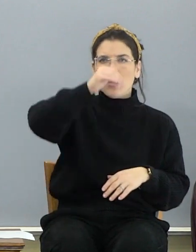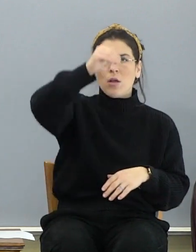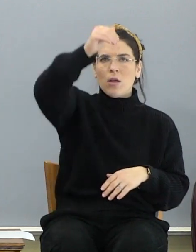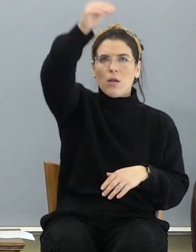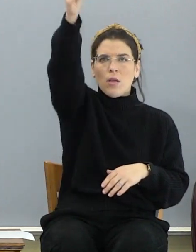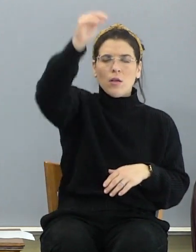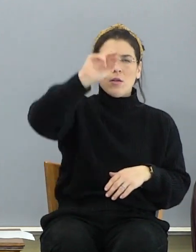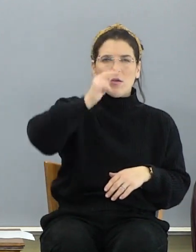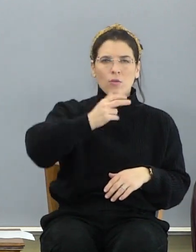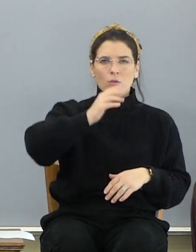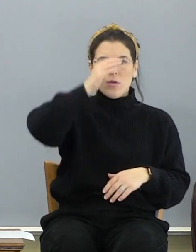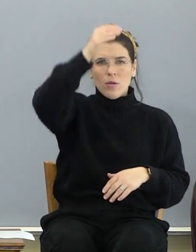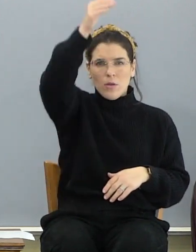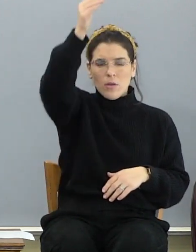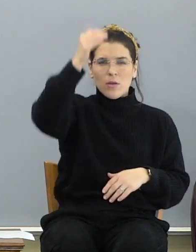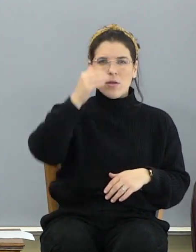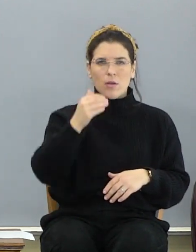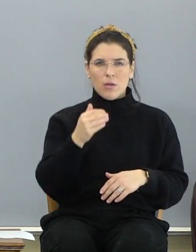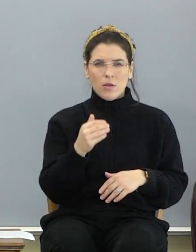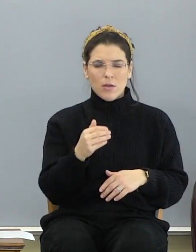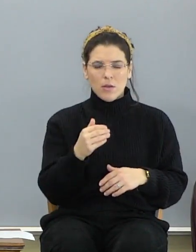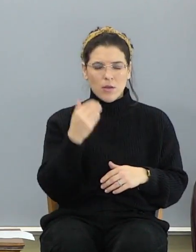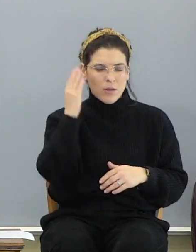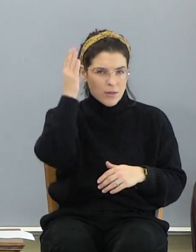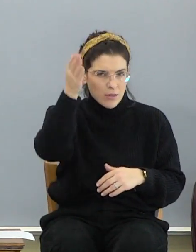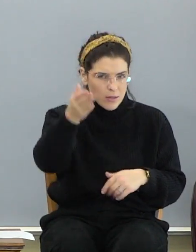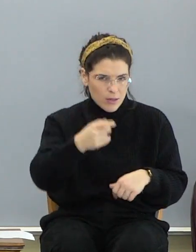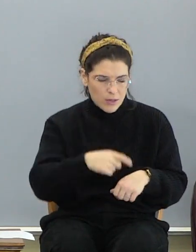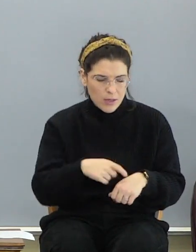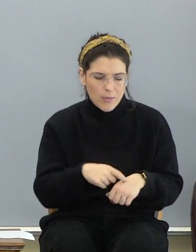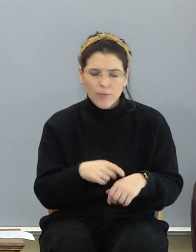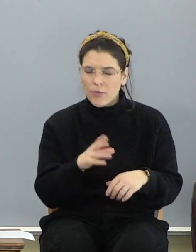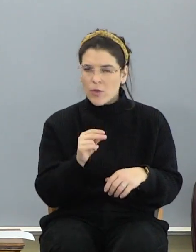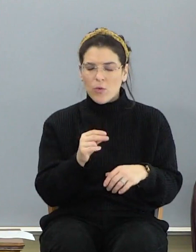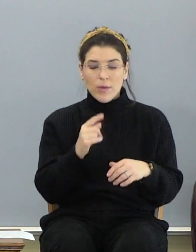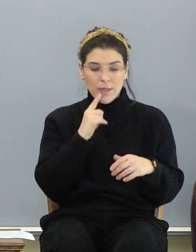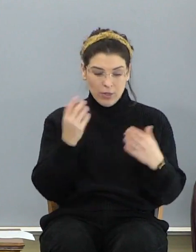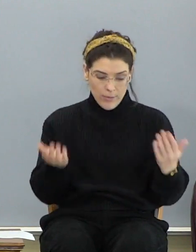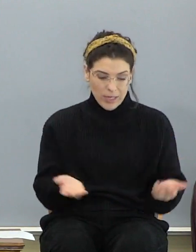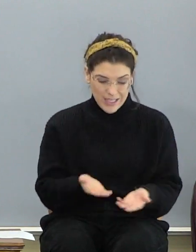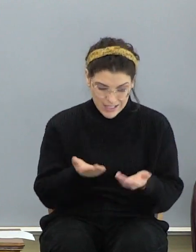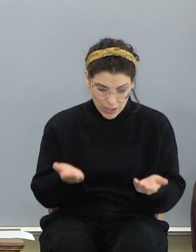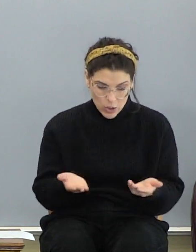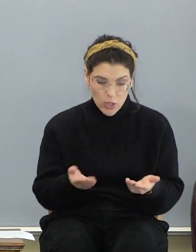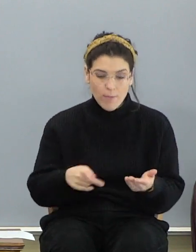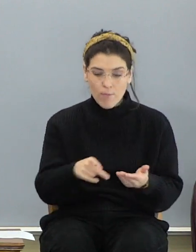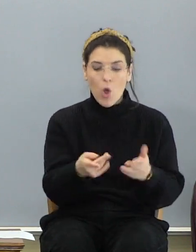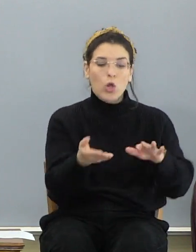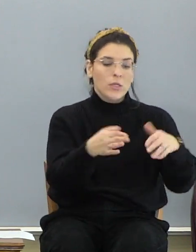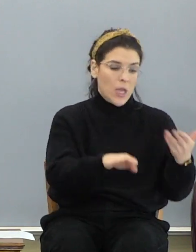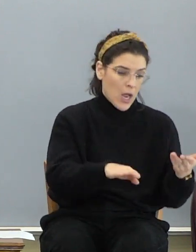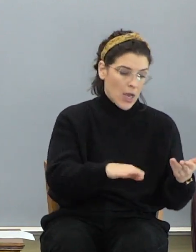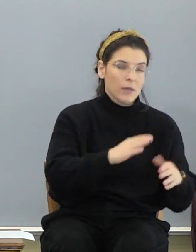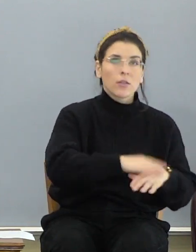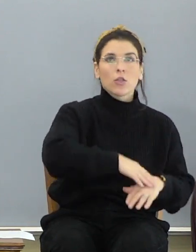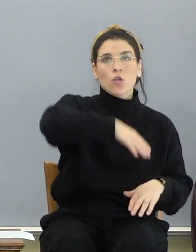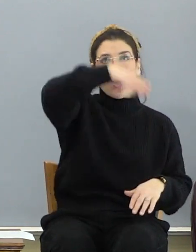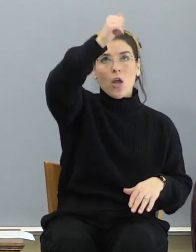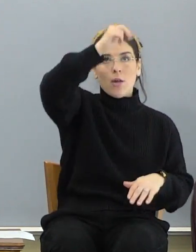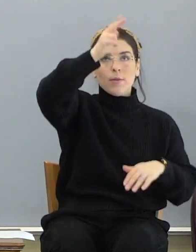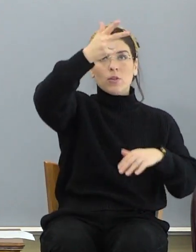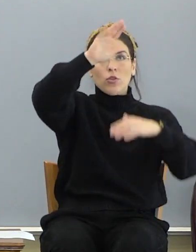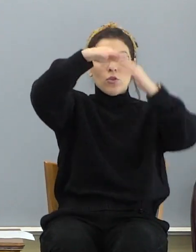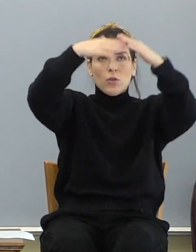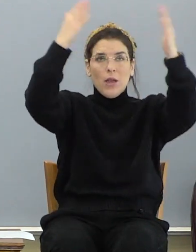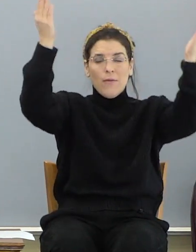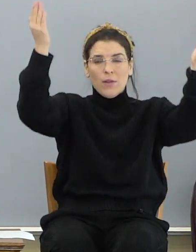three dimensions ahead in time. He was talking about he's here, he dies, he's caught up into the third